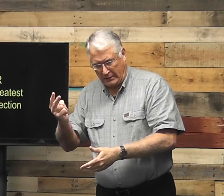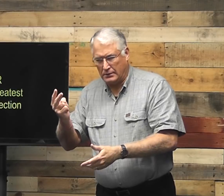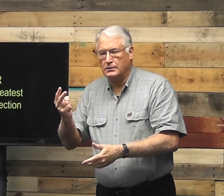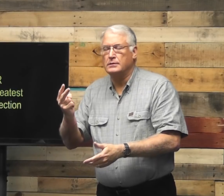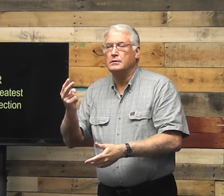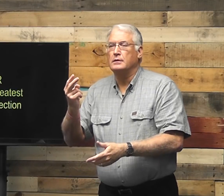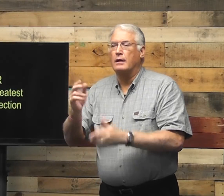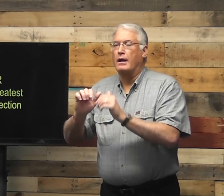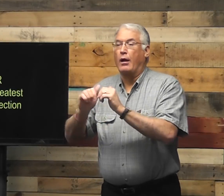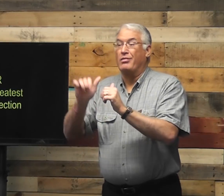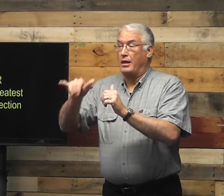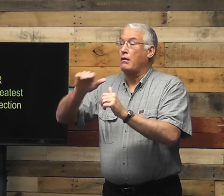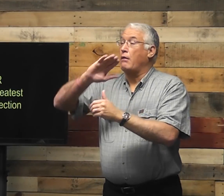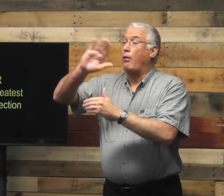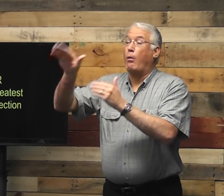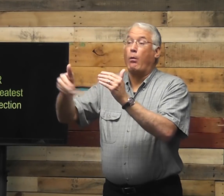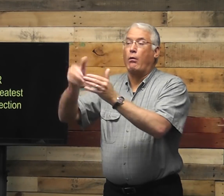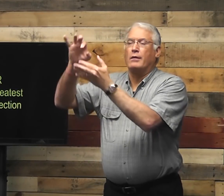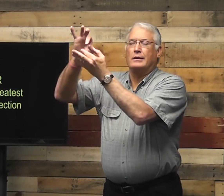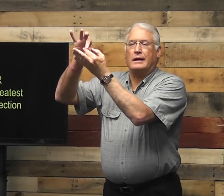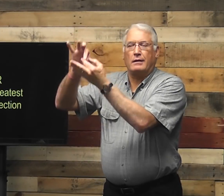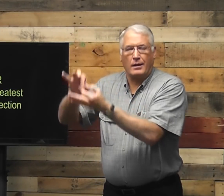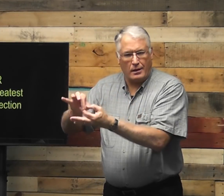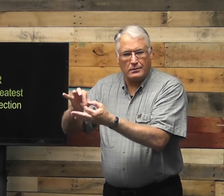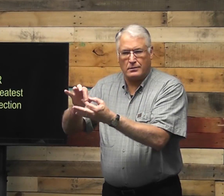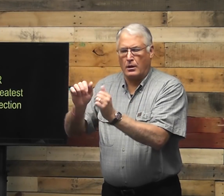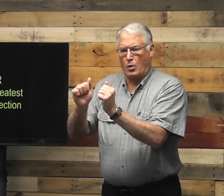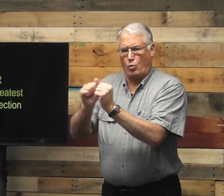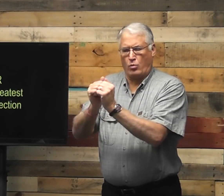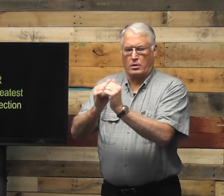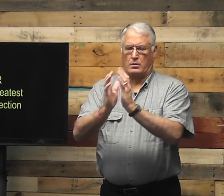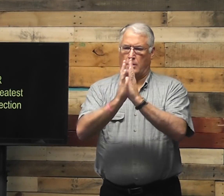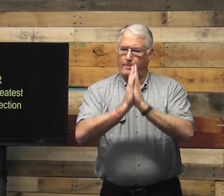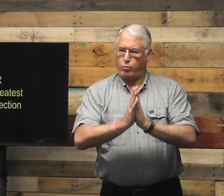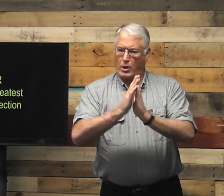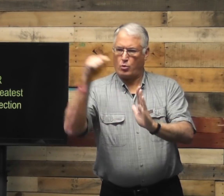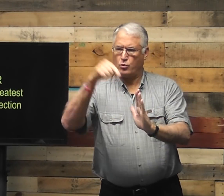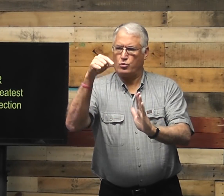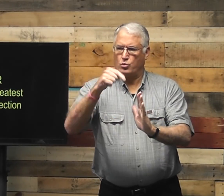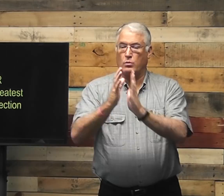And I hope that you will see how all of them are related with prayer.